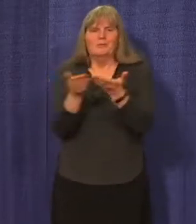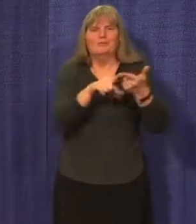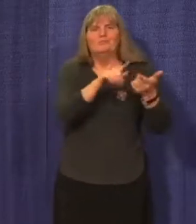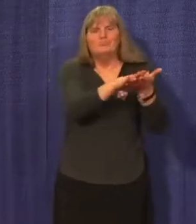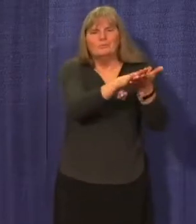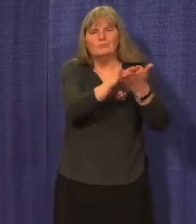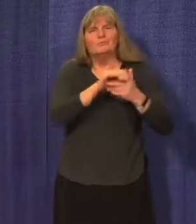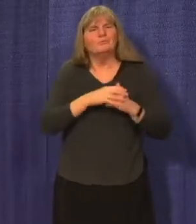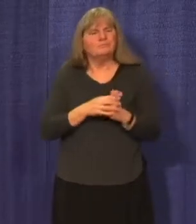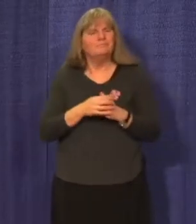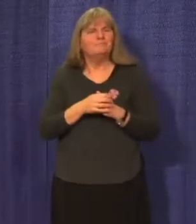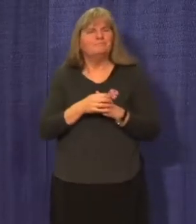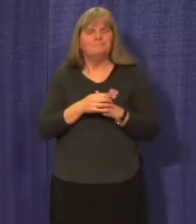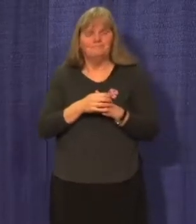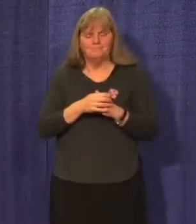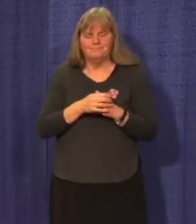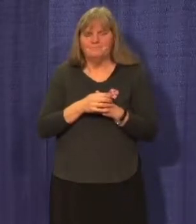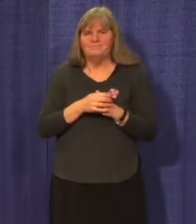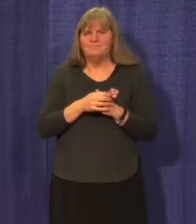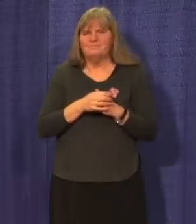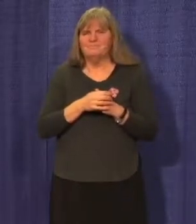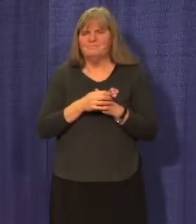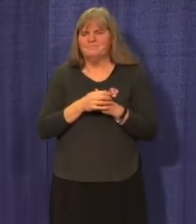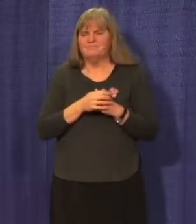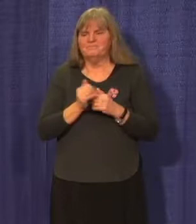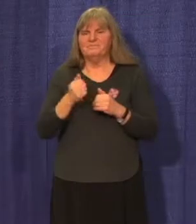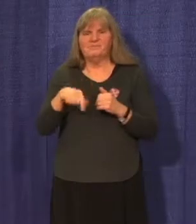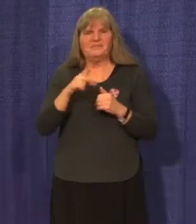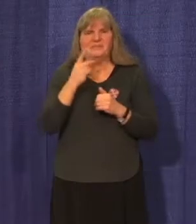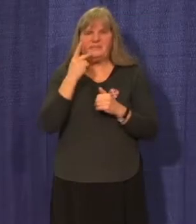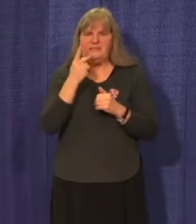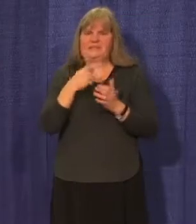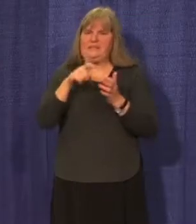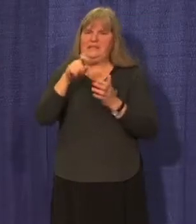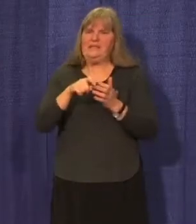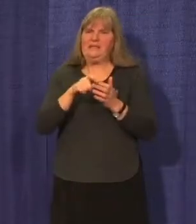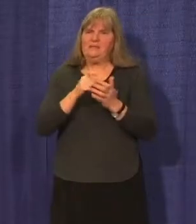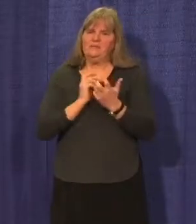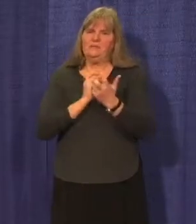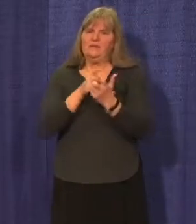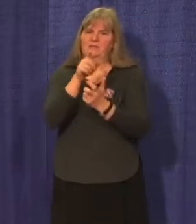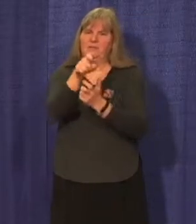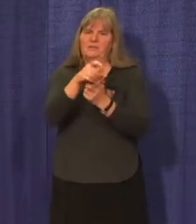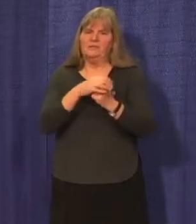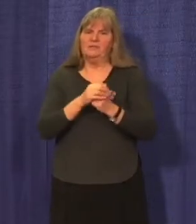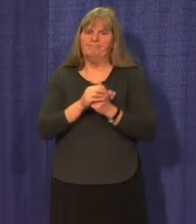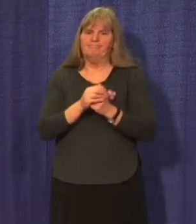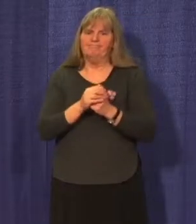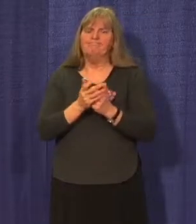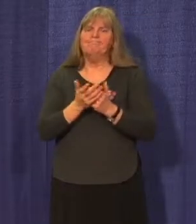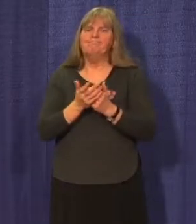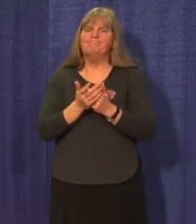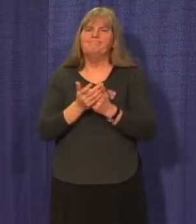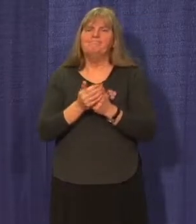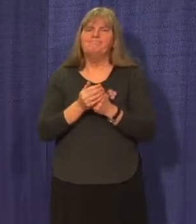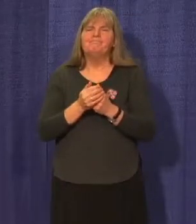based on the needs we are seeing across Whitehorse and where we know that there have been gaps in service.